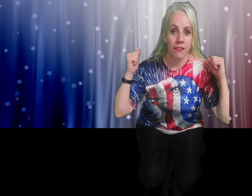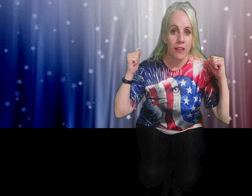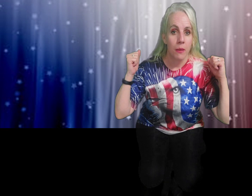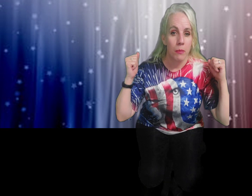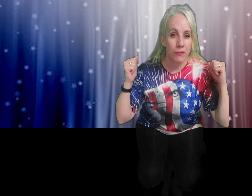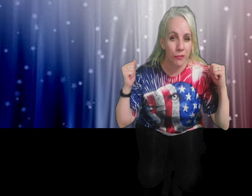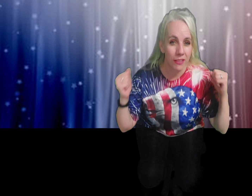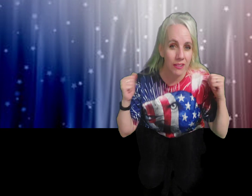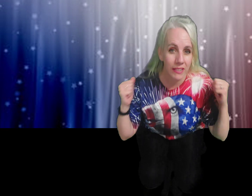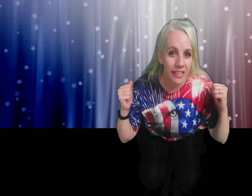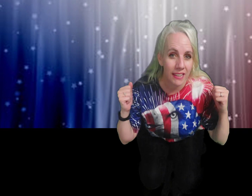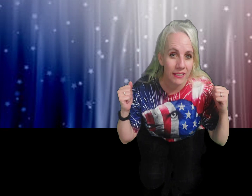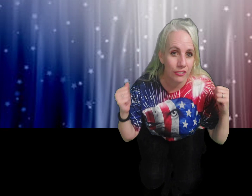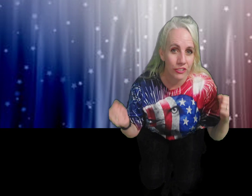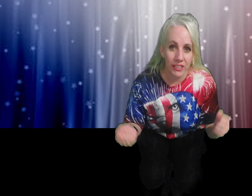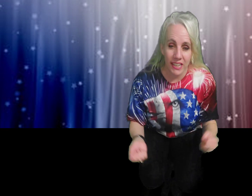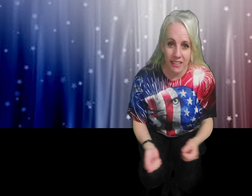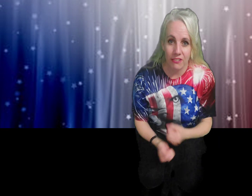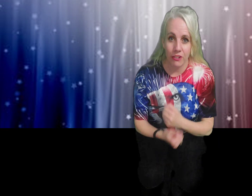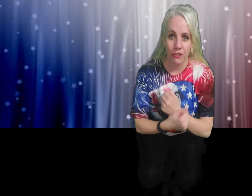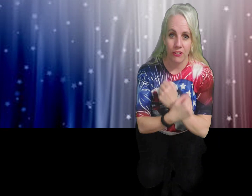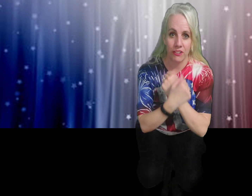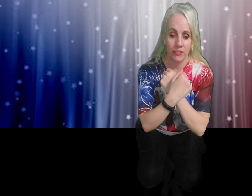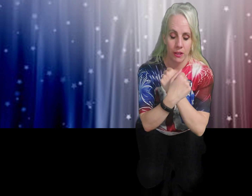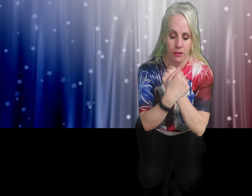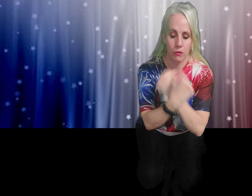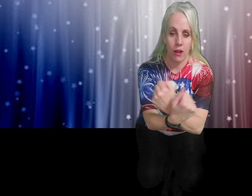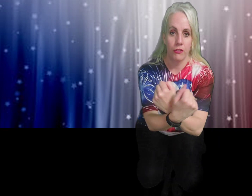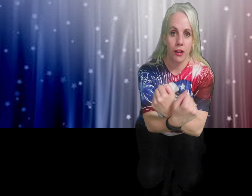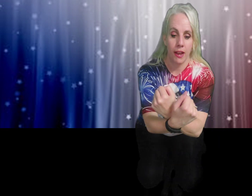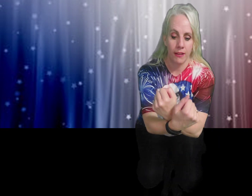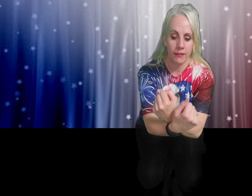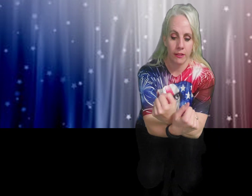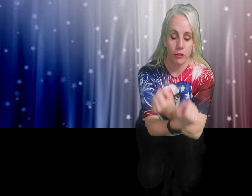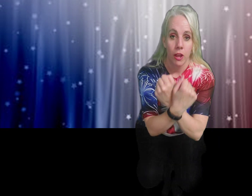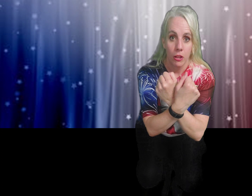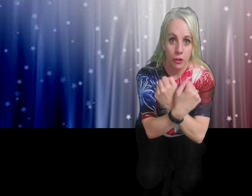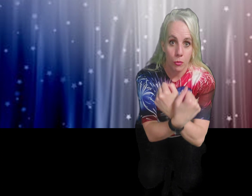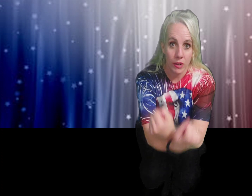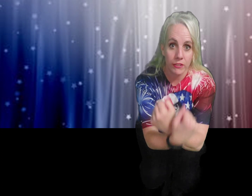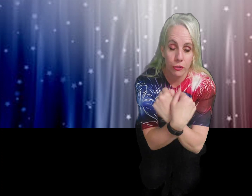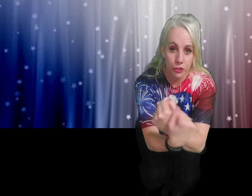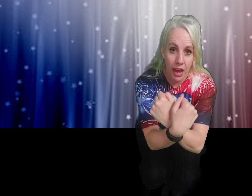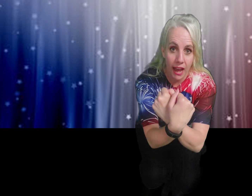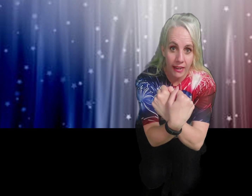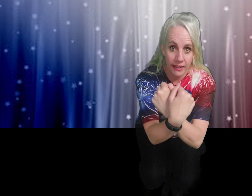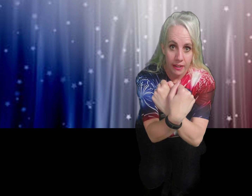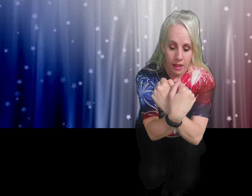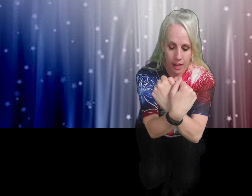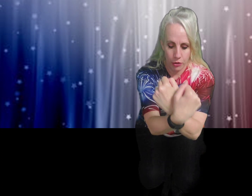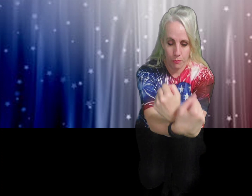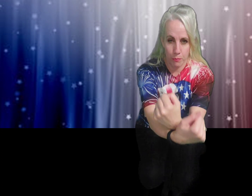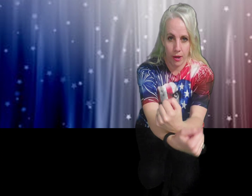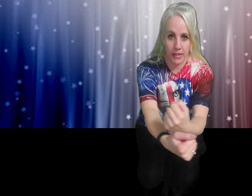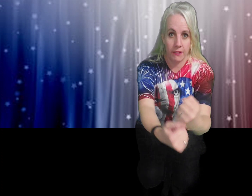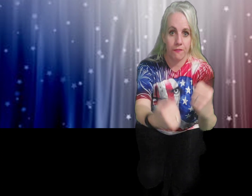But for little kids, it's just easier to just cross your hands. Like your wrists are tied. And you're breaking